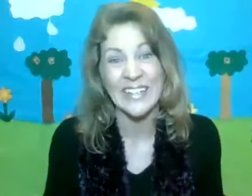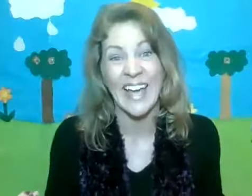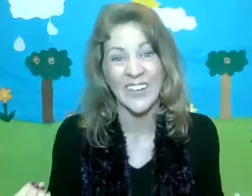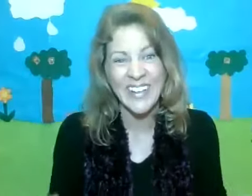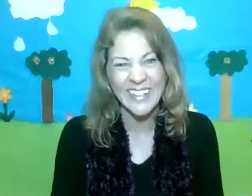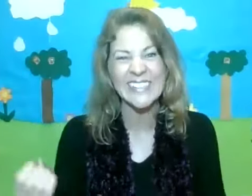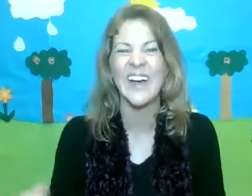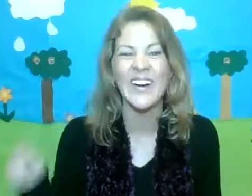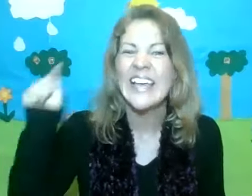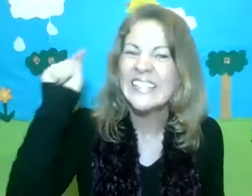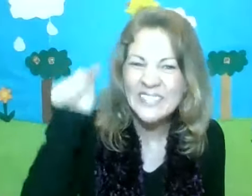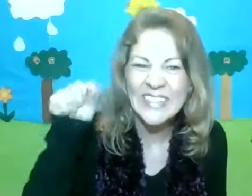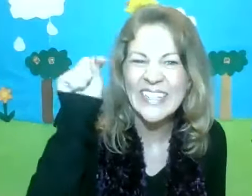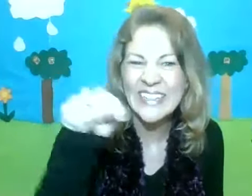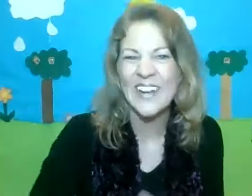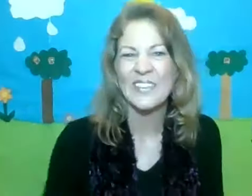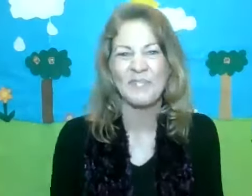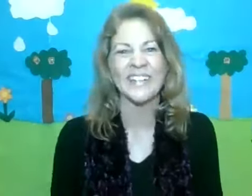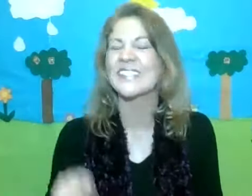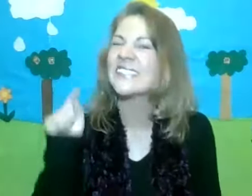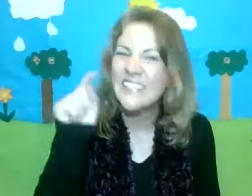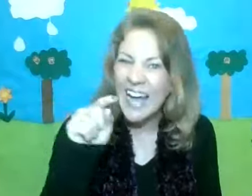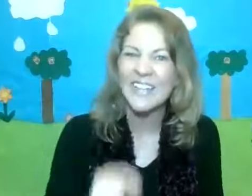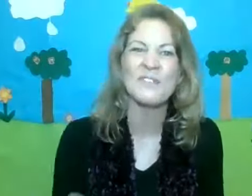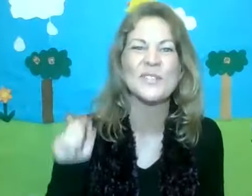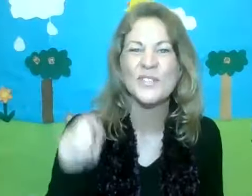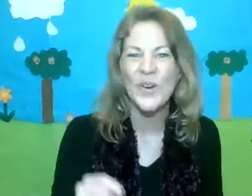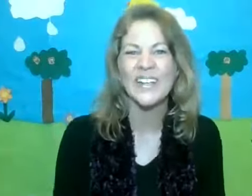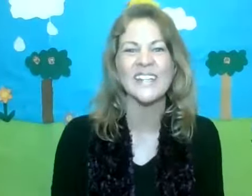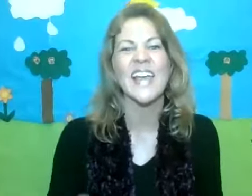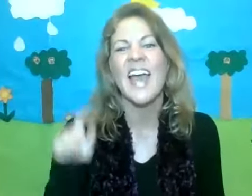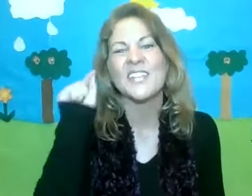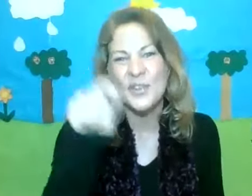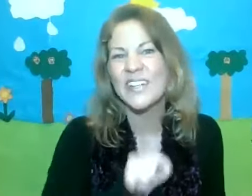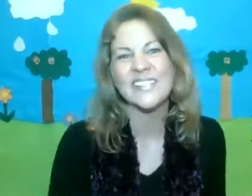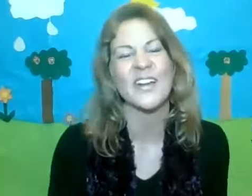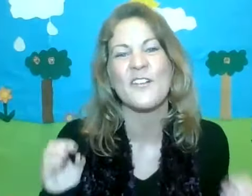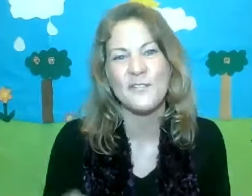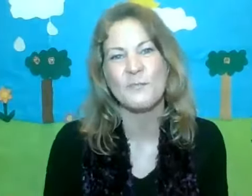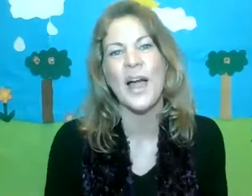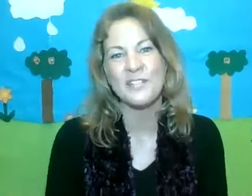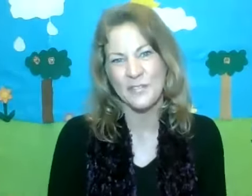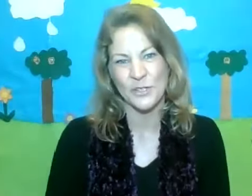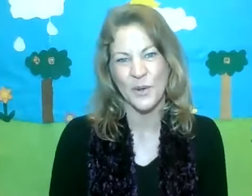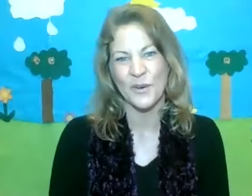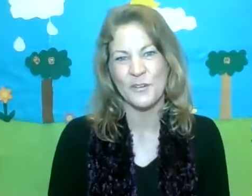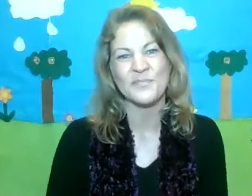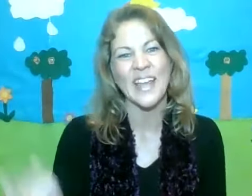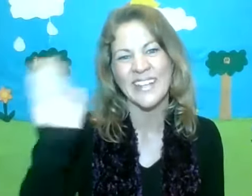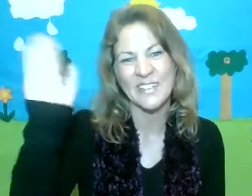now. So simply click on the button, sign up, join us, join us on our private Facebook group. And I look